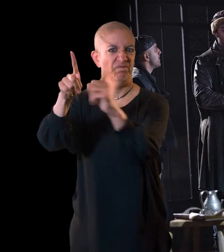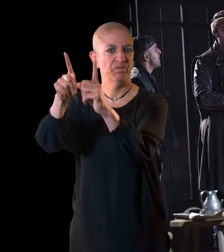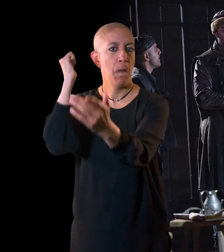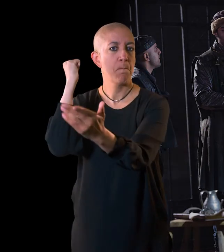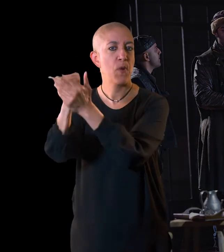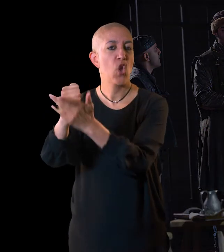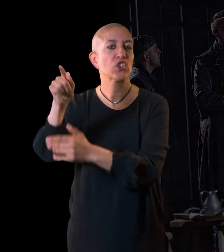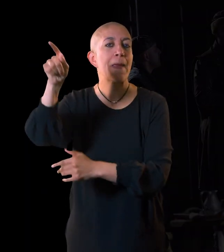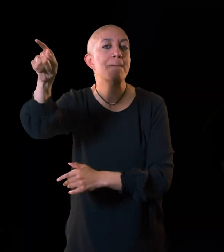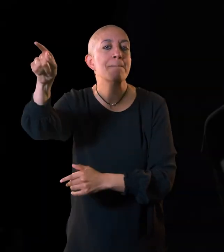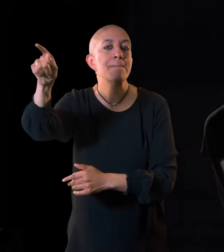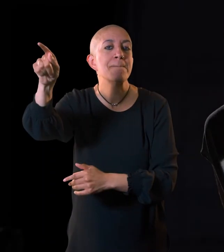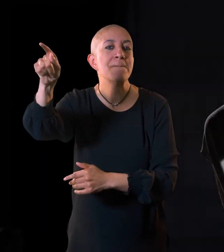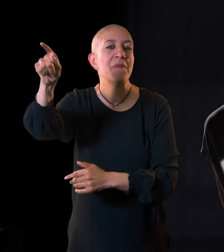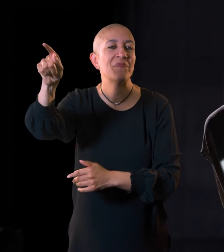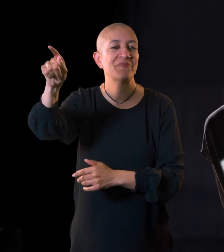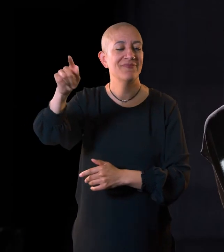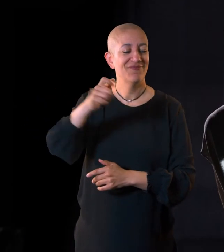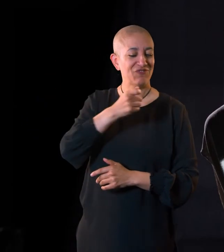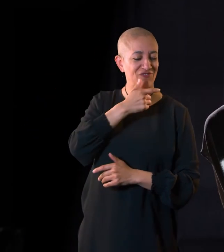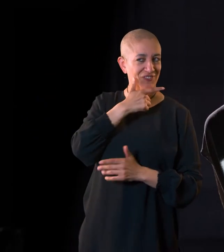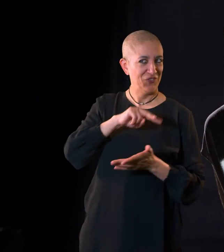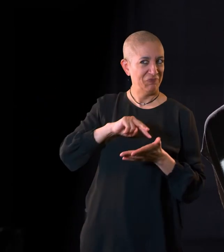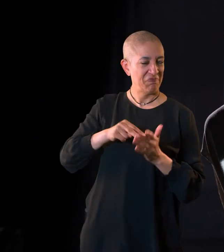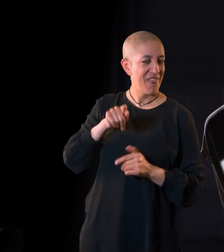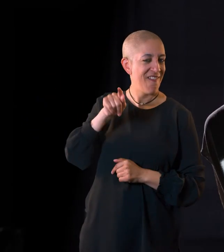But Richard leads Edward to blame himself for the death.